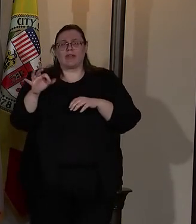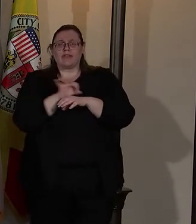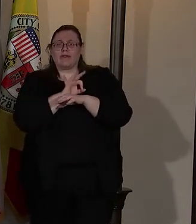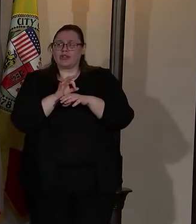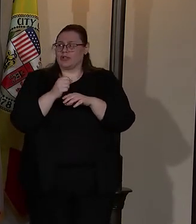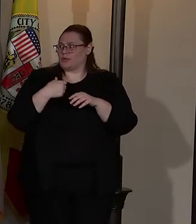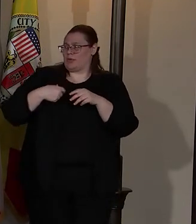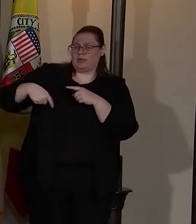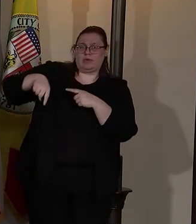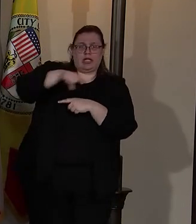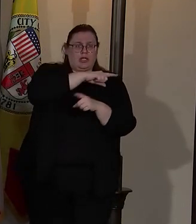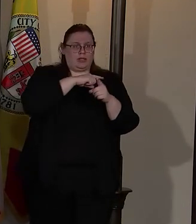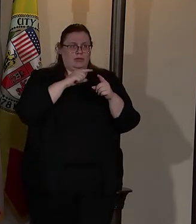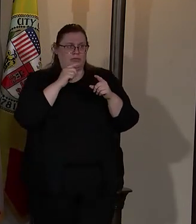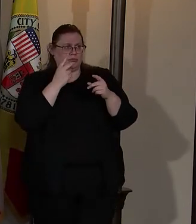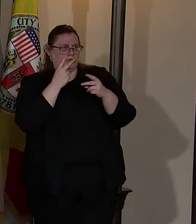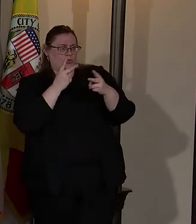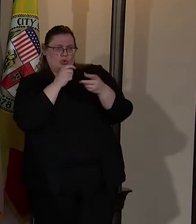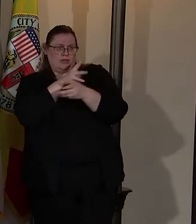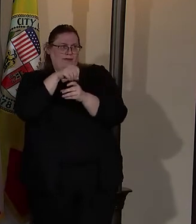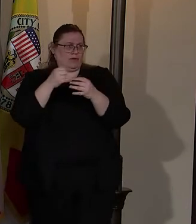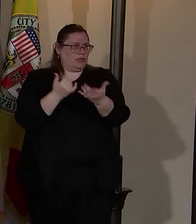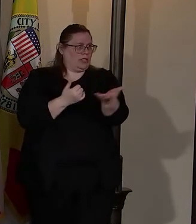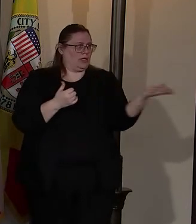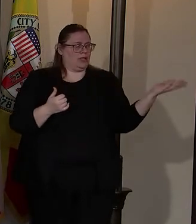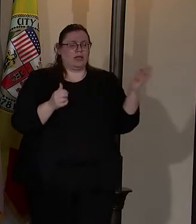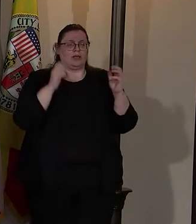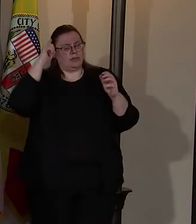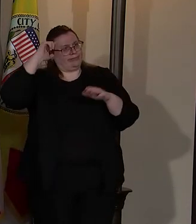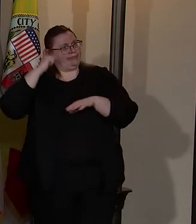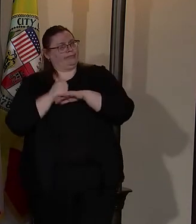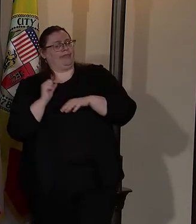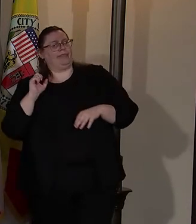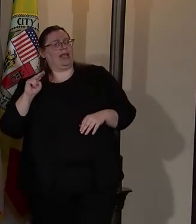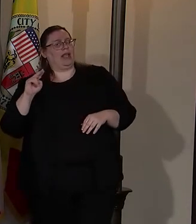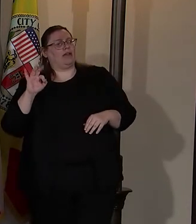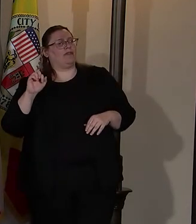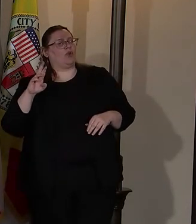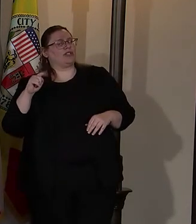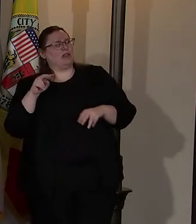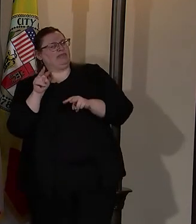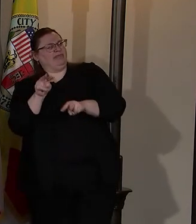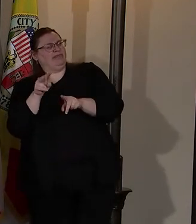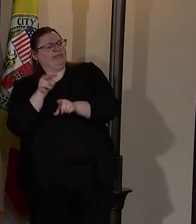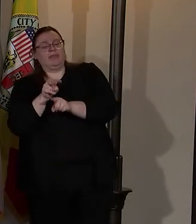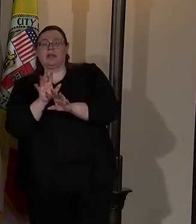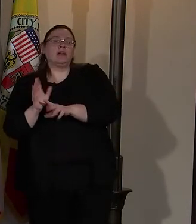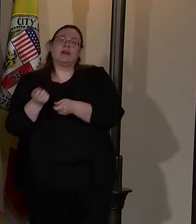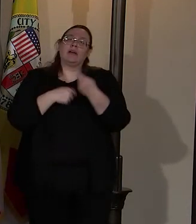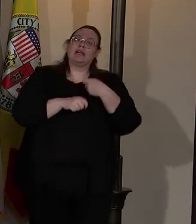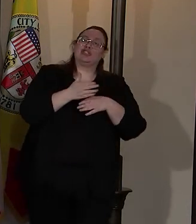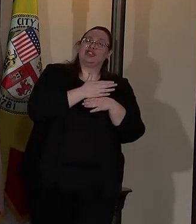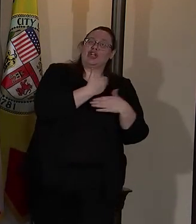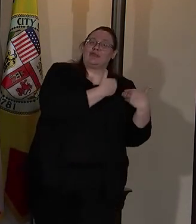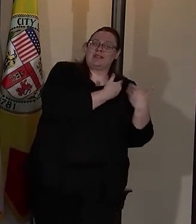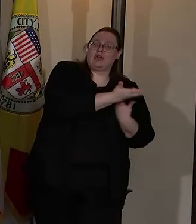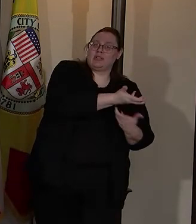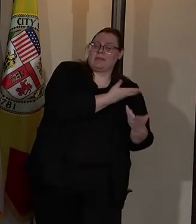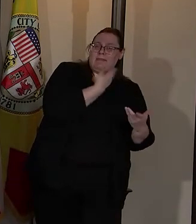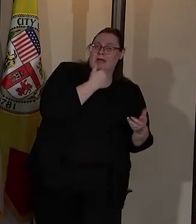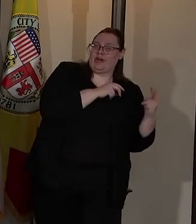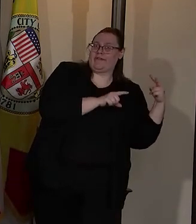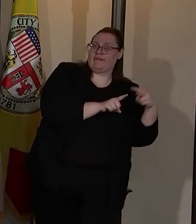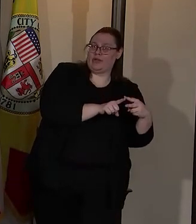we look around the table today for a mindset of enforcement. And we need to look more towards a mindset of a shared responsibility and a